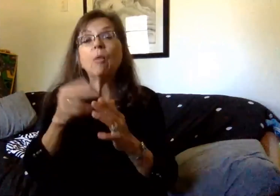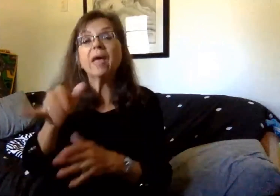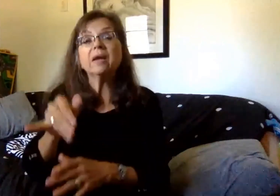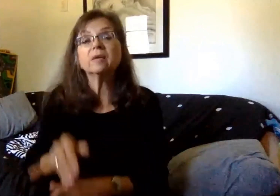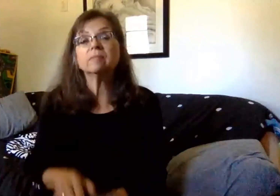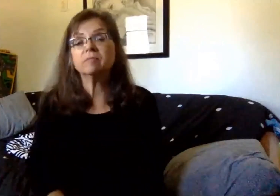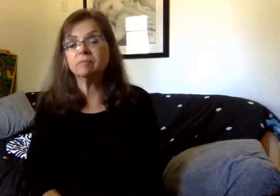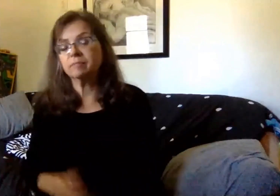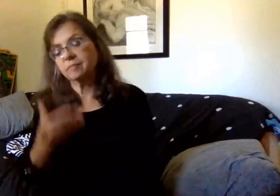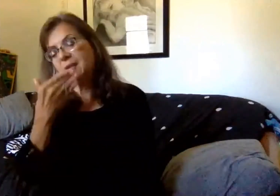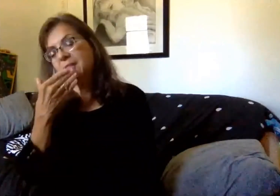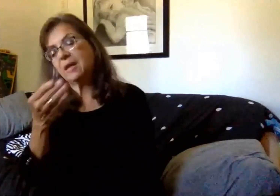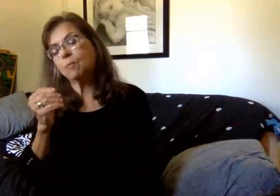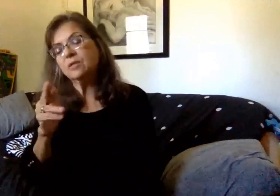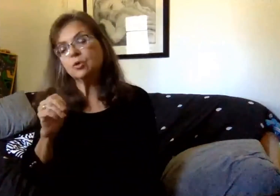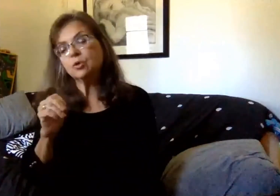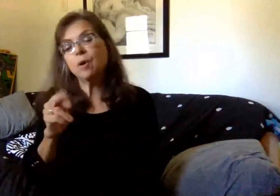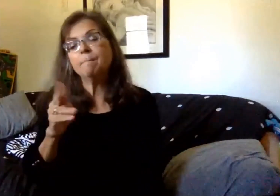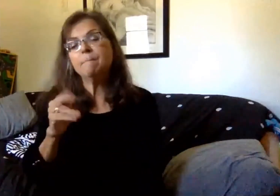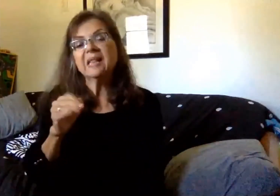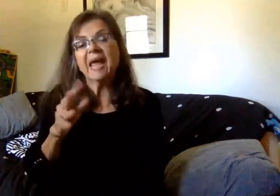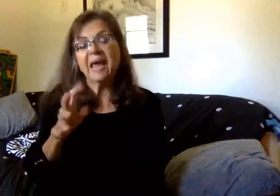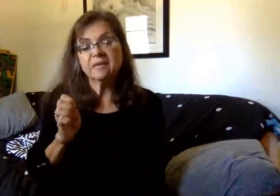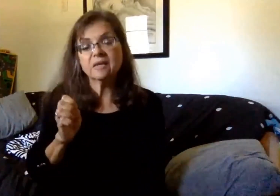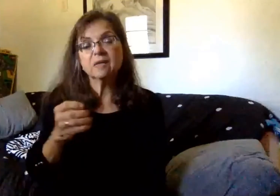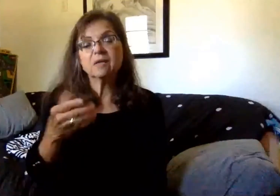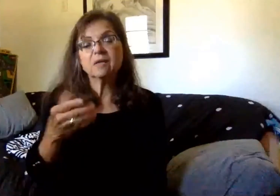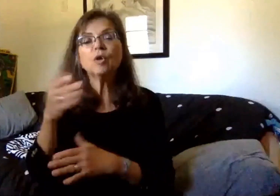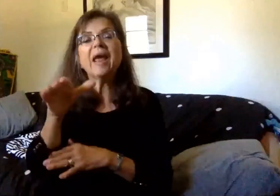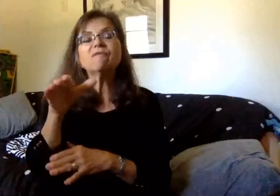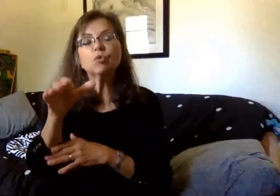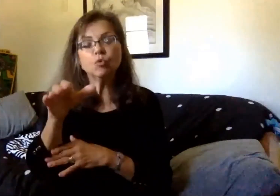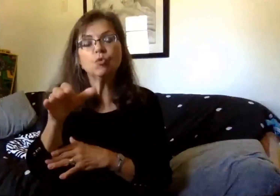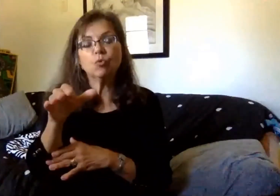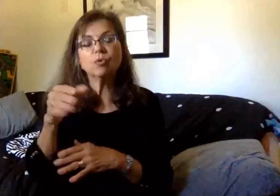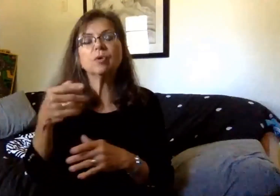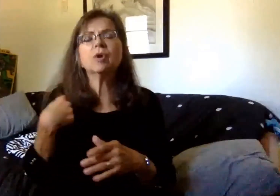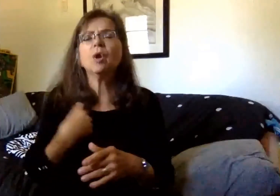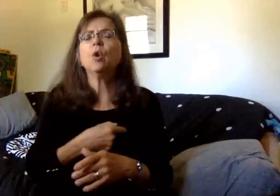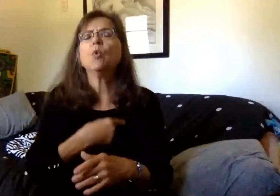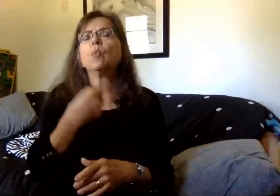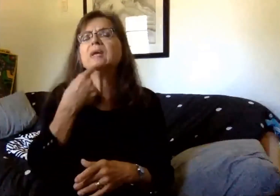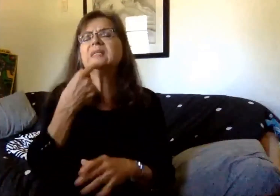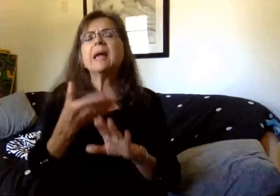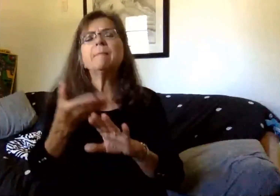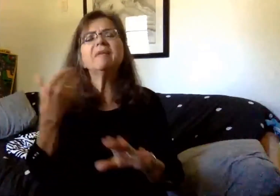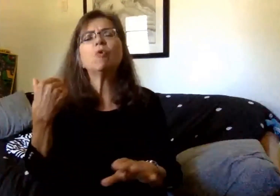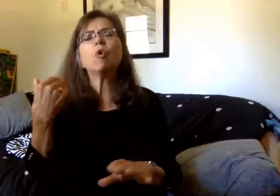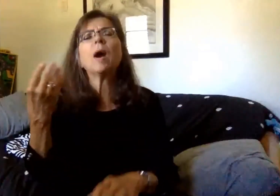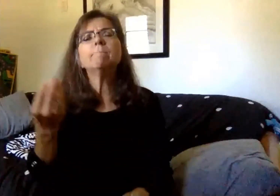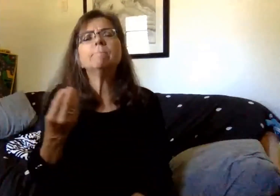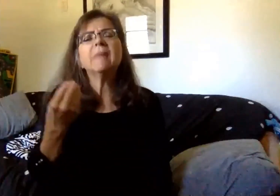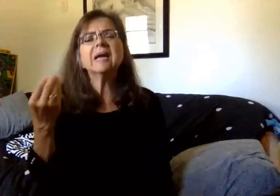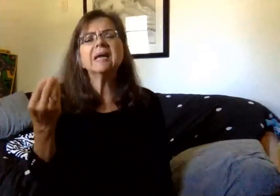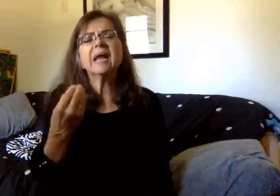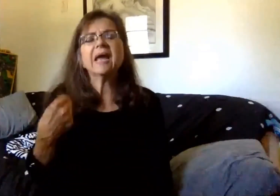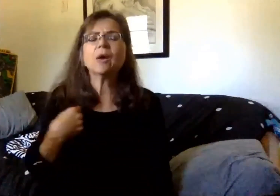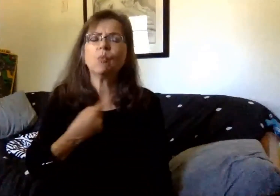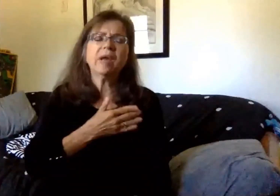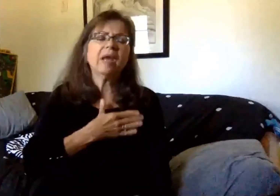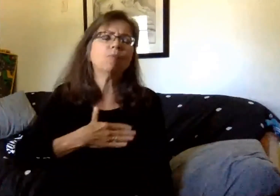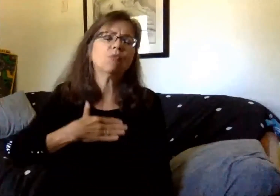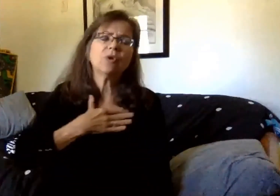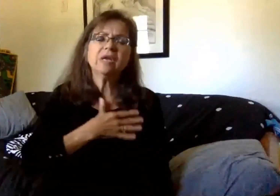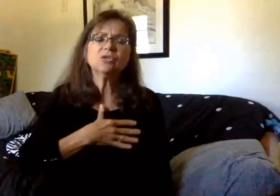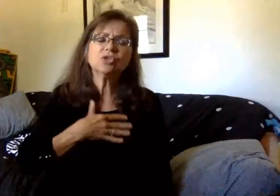Great. Thank you, Mr. Milgate. Good afternoon, everyone. As we mentioned during the community forum on Monday, we certainly appreciate all of the